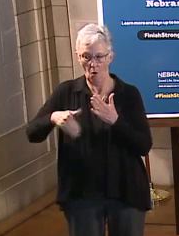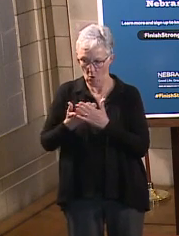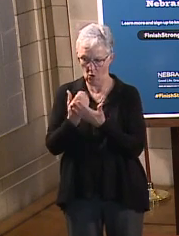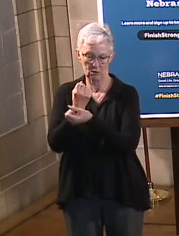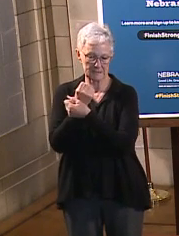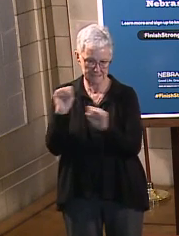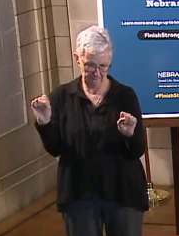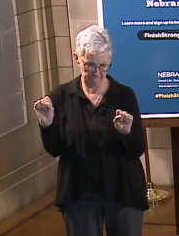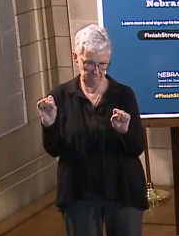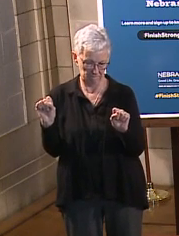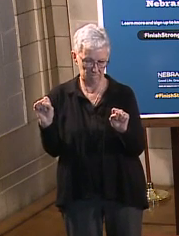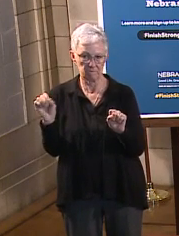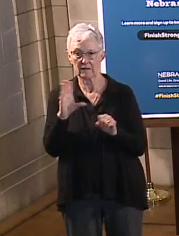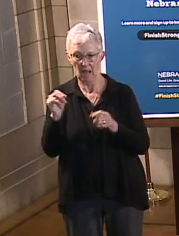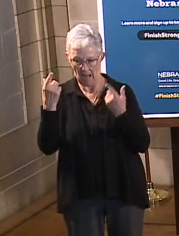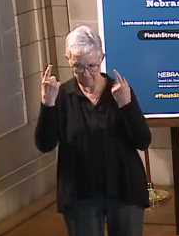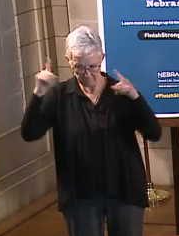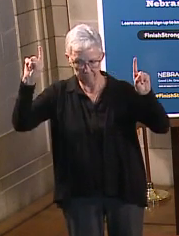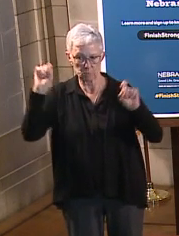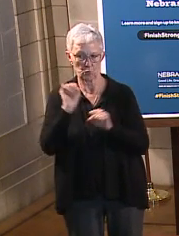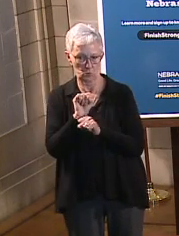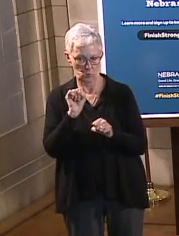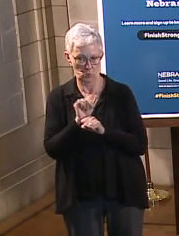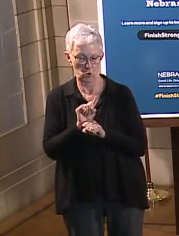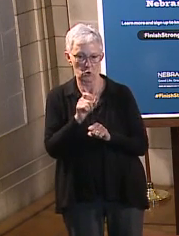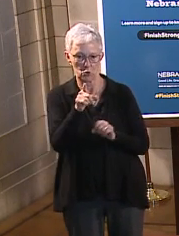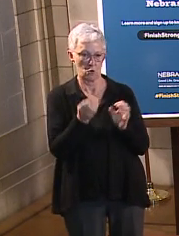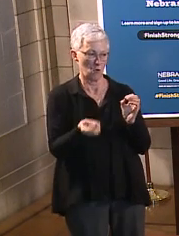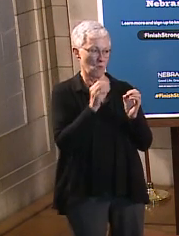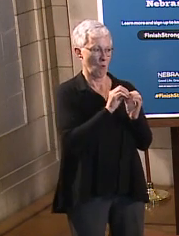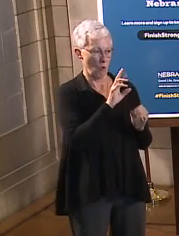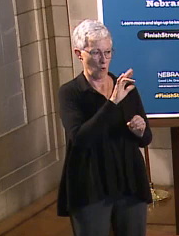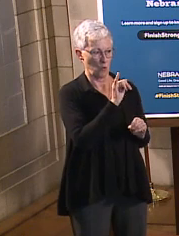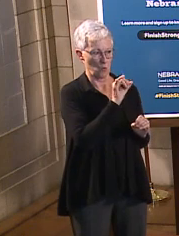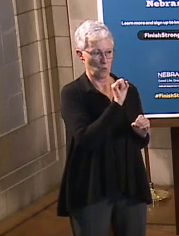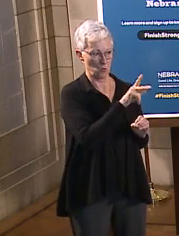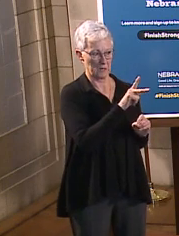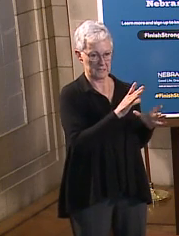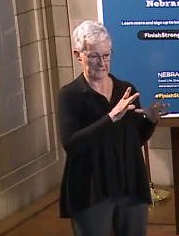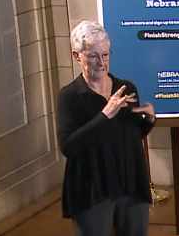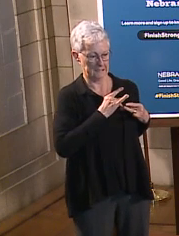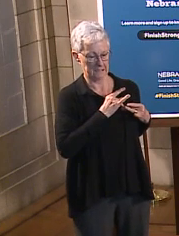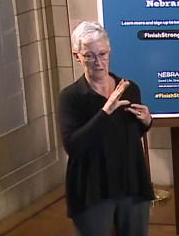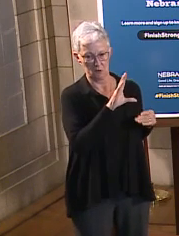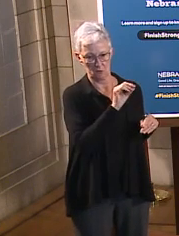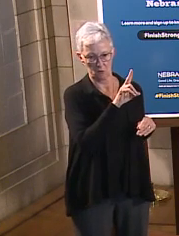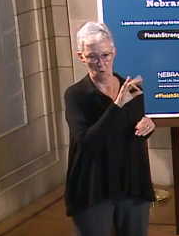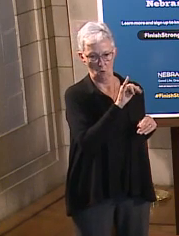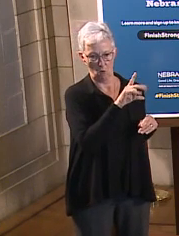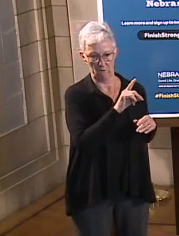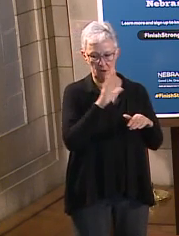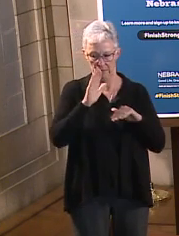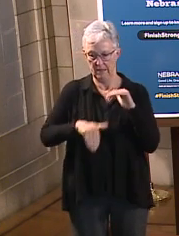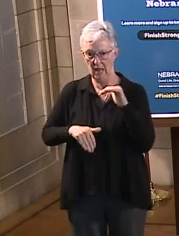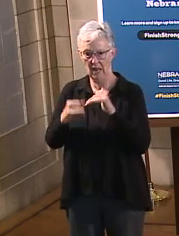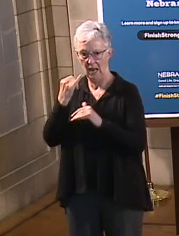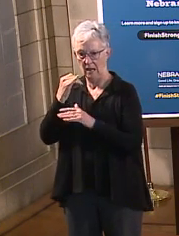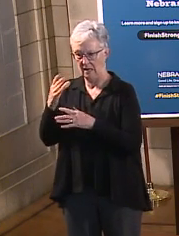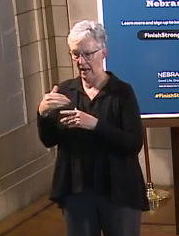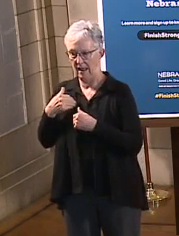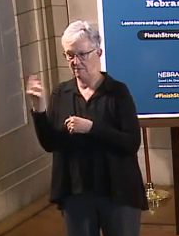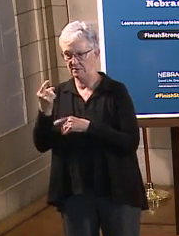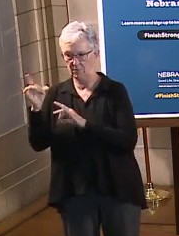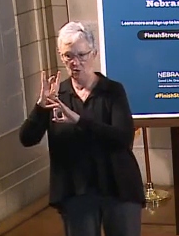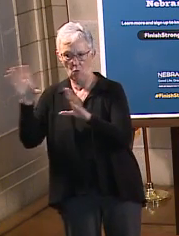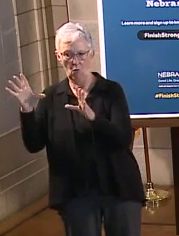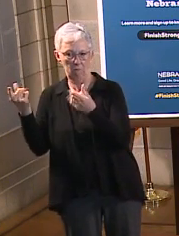risk of getting COVID than you are with some of the side effects these vaccines have. So please get the vaccine. That's ultimately how we work